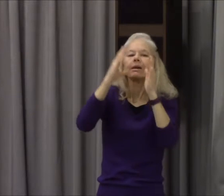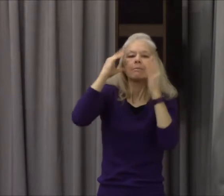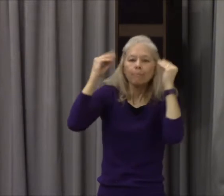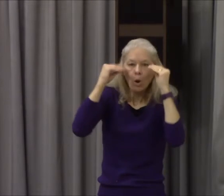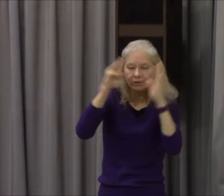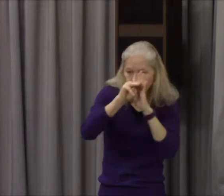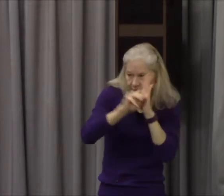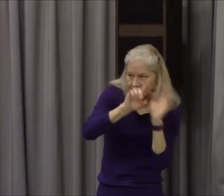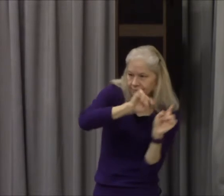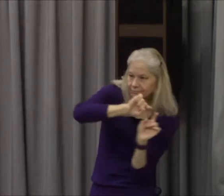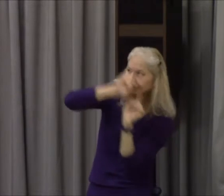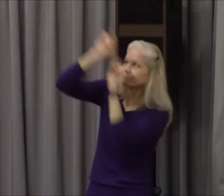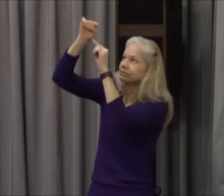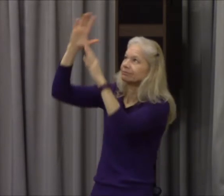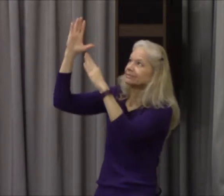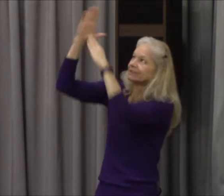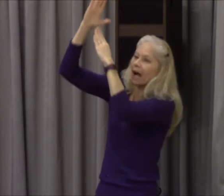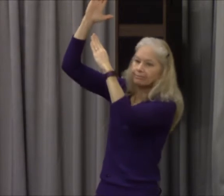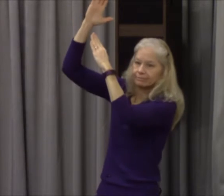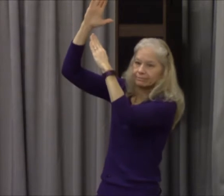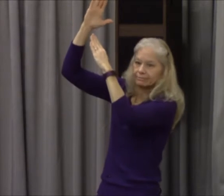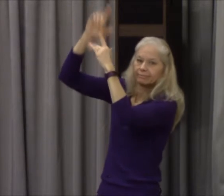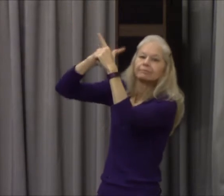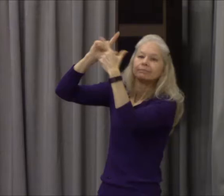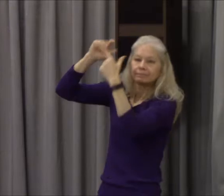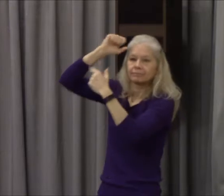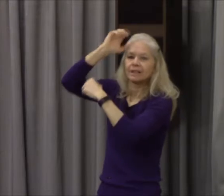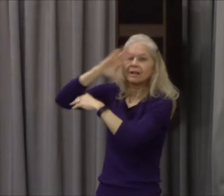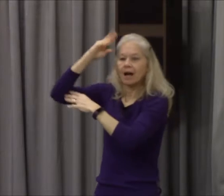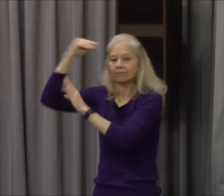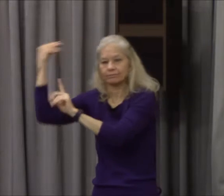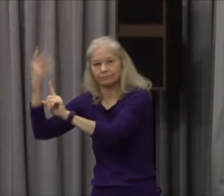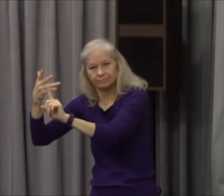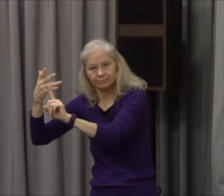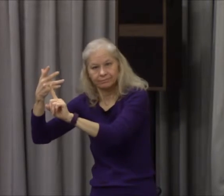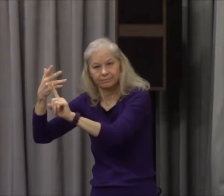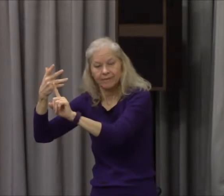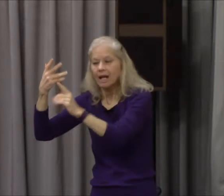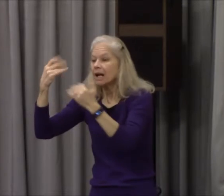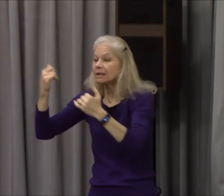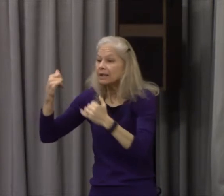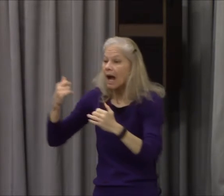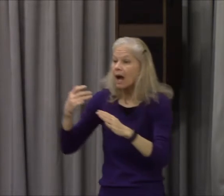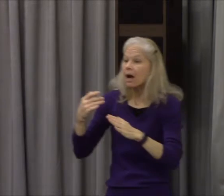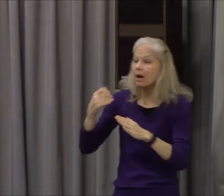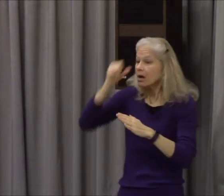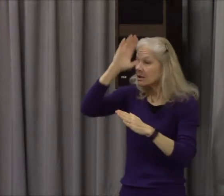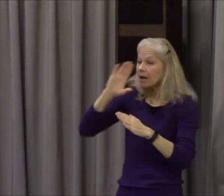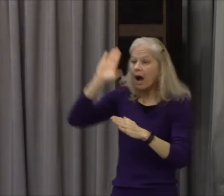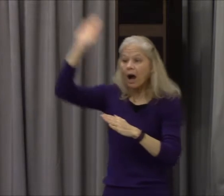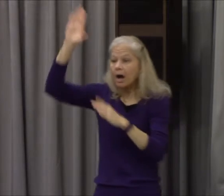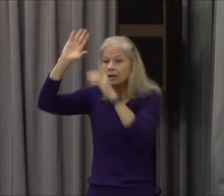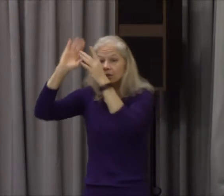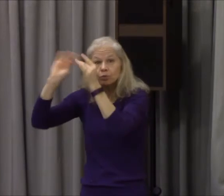those words to them while they were waiting before Moses never went up into the mount to get it written on the table